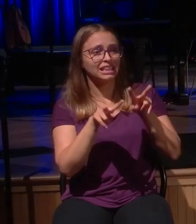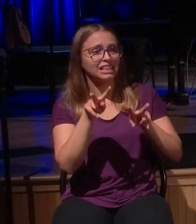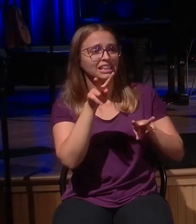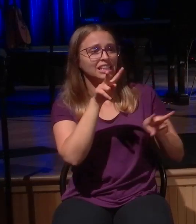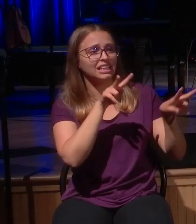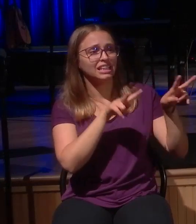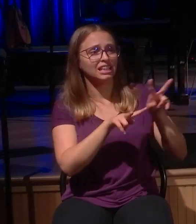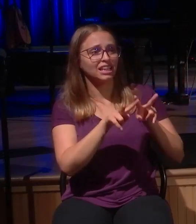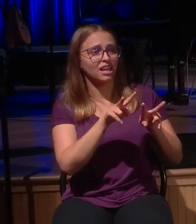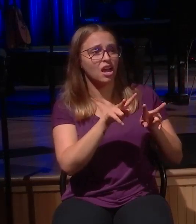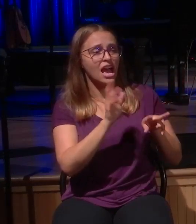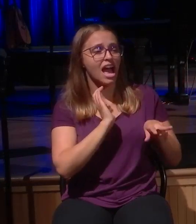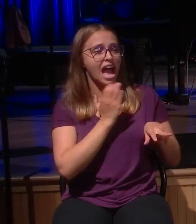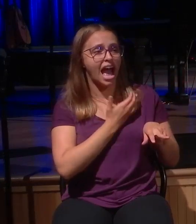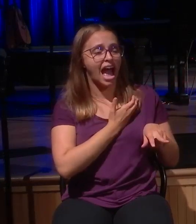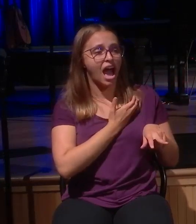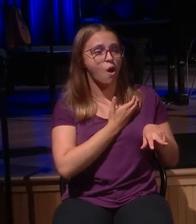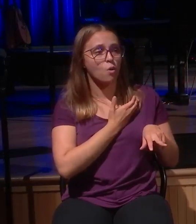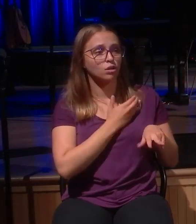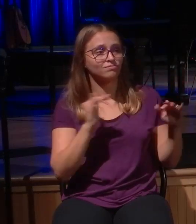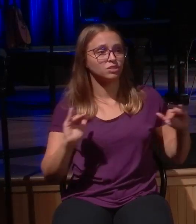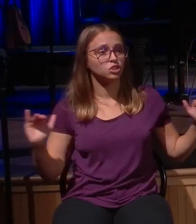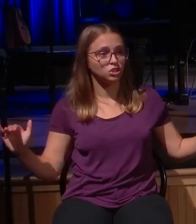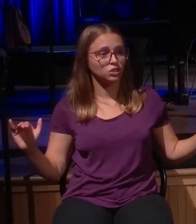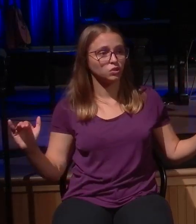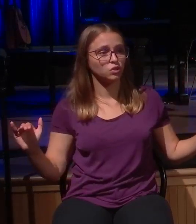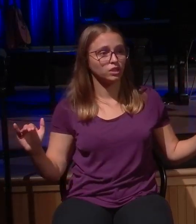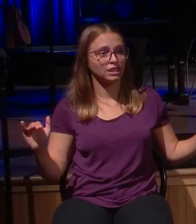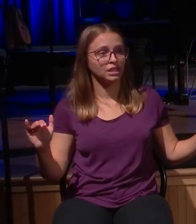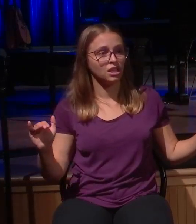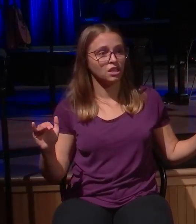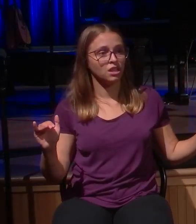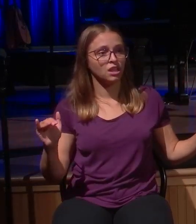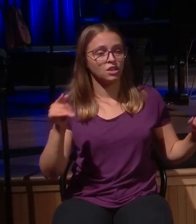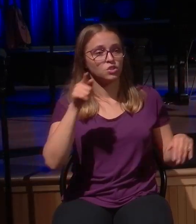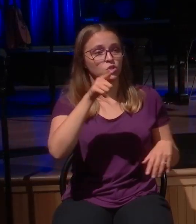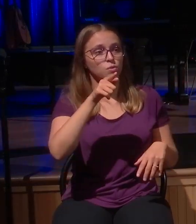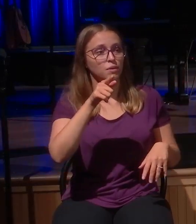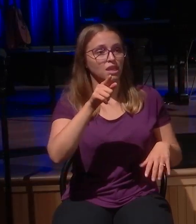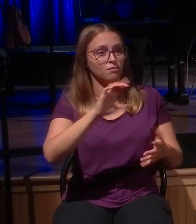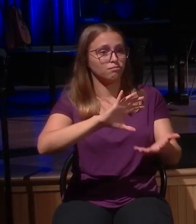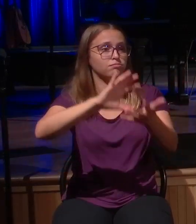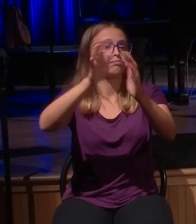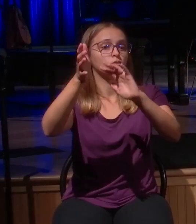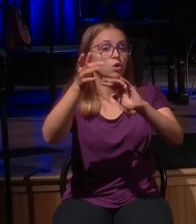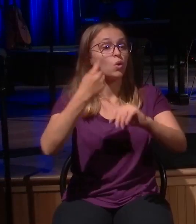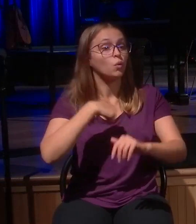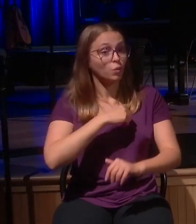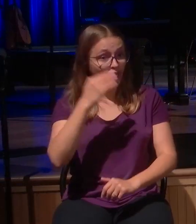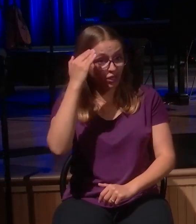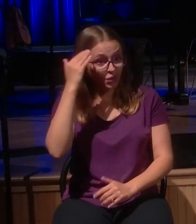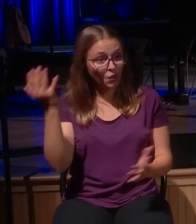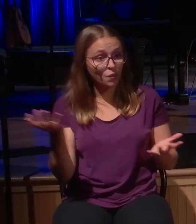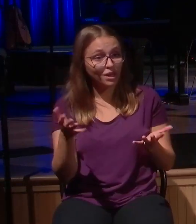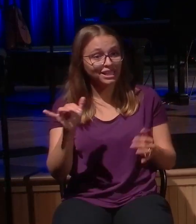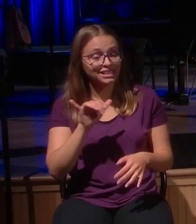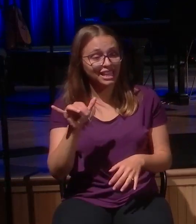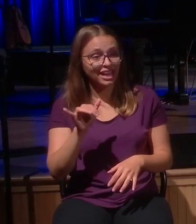country, we know what it's like to lose sleep, don't we? We know what it's like to be anxious. We know what it's like to be sick to our stomach. We know what it's like to have